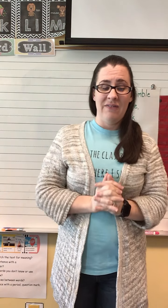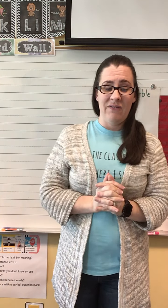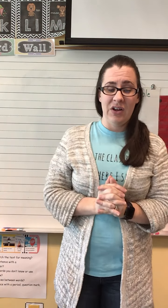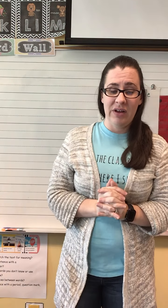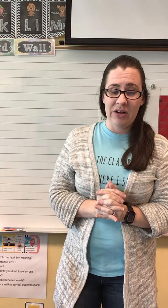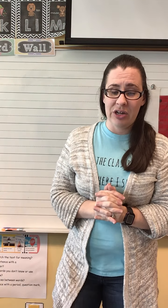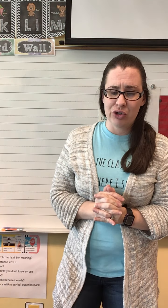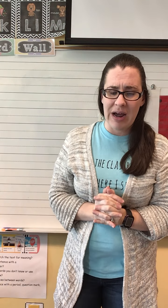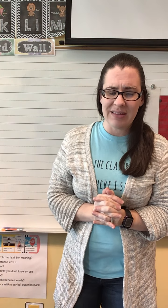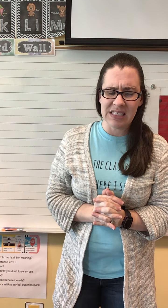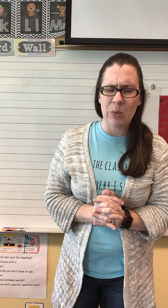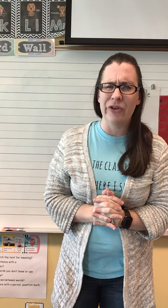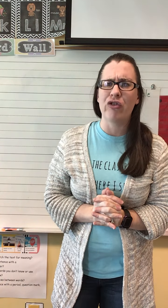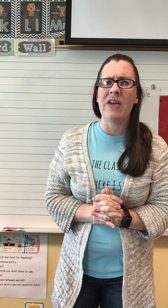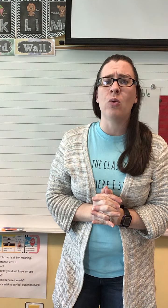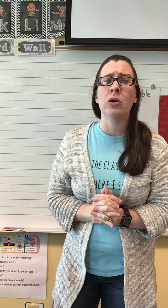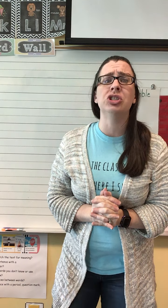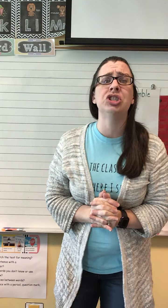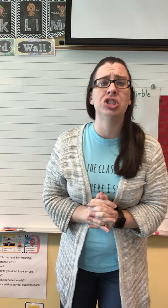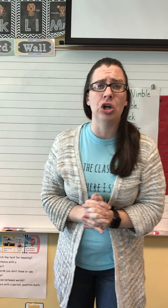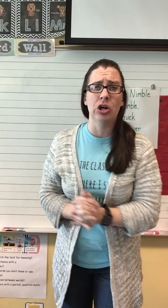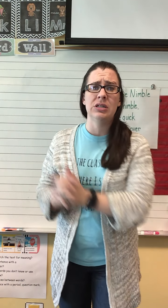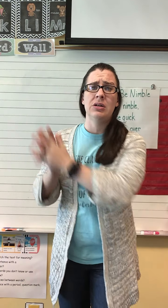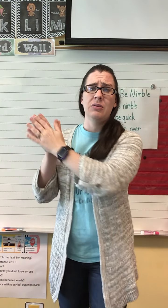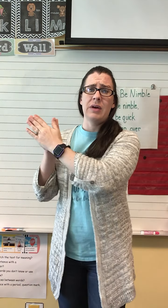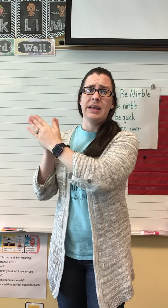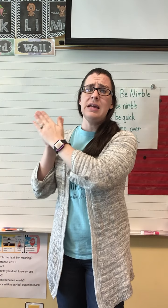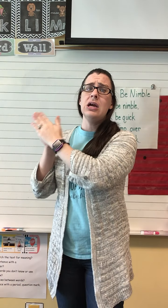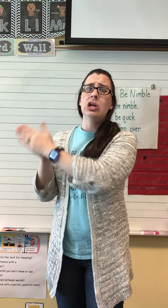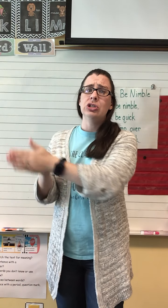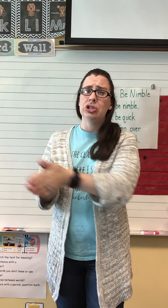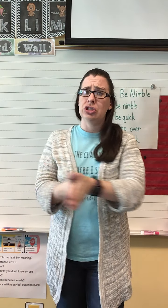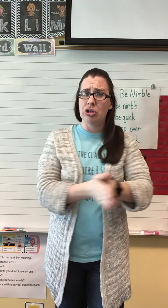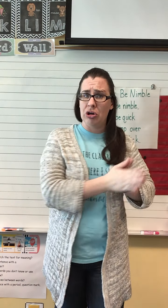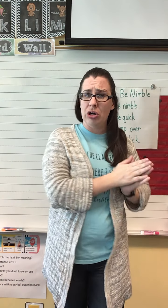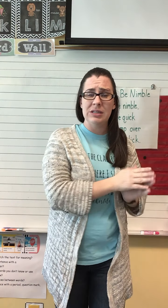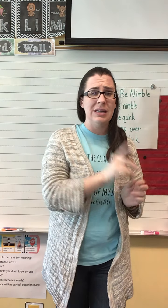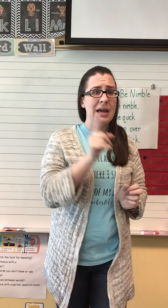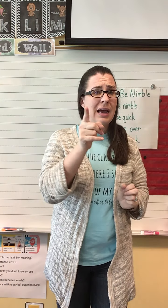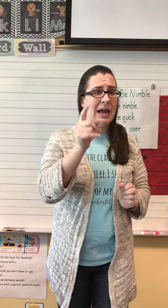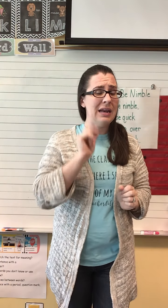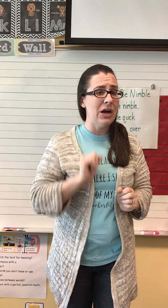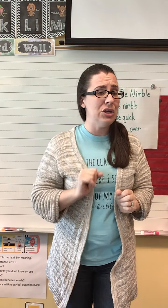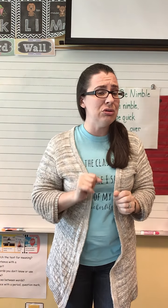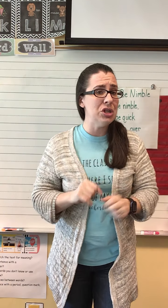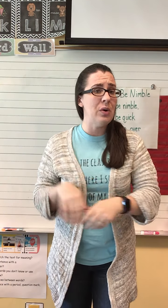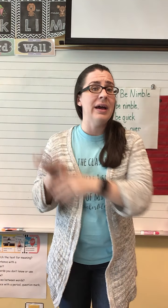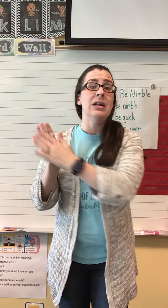Very good. Try this one. Try the word shirt. Ready? Shirt. And now, you do it.